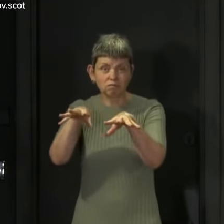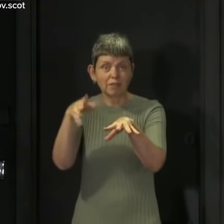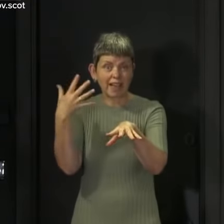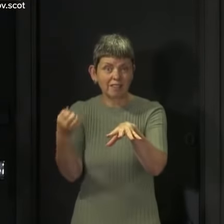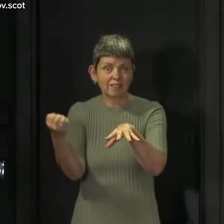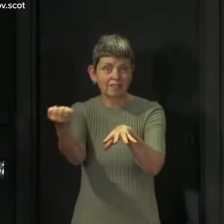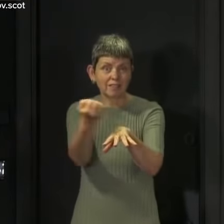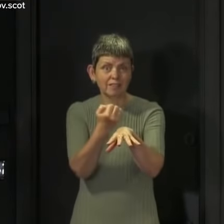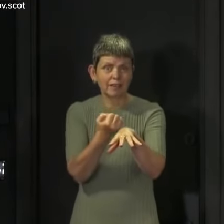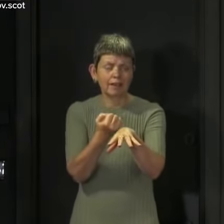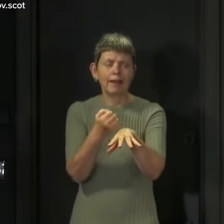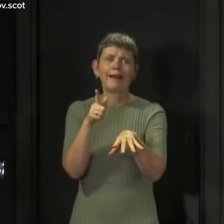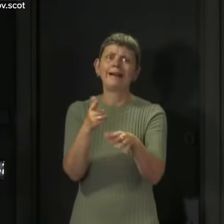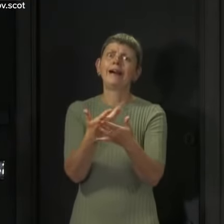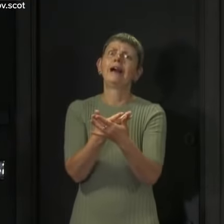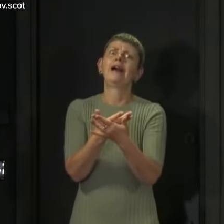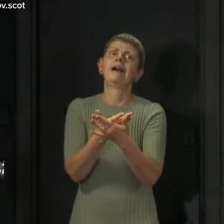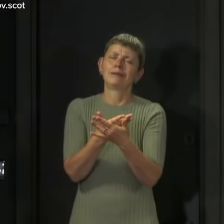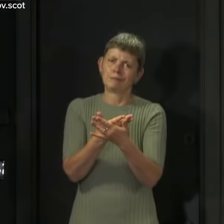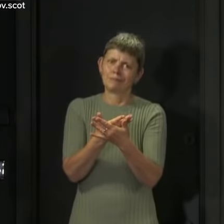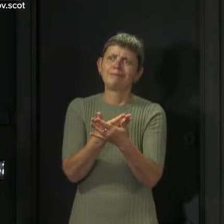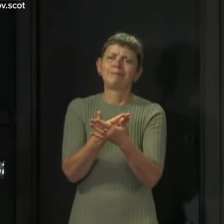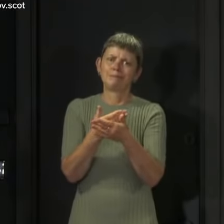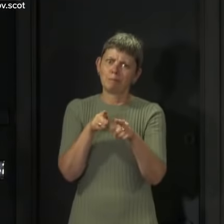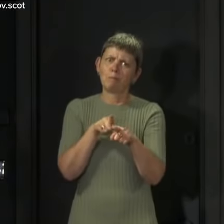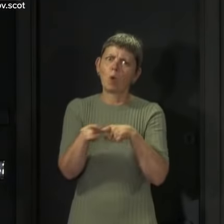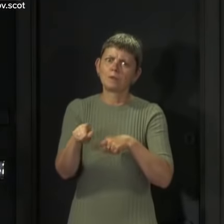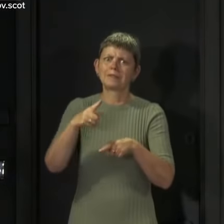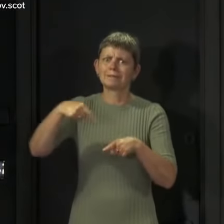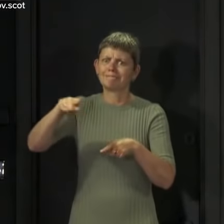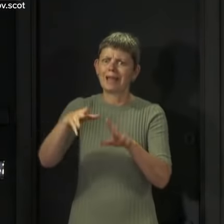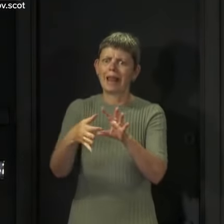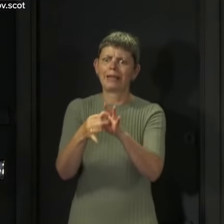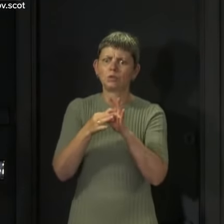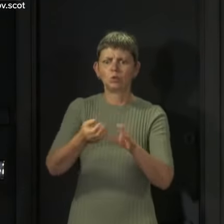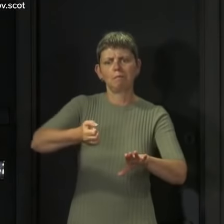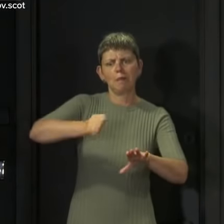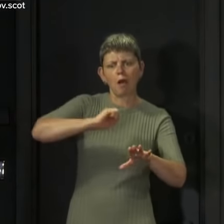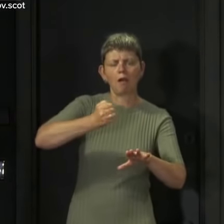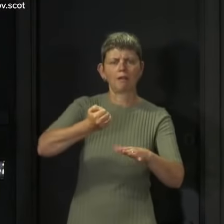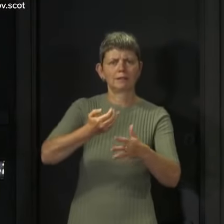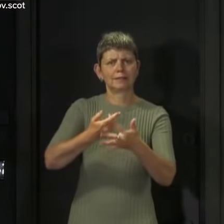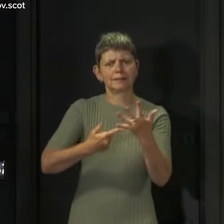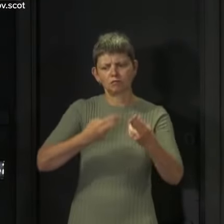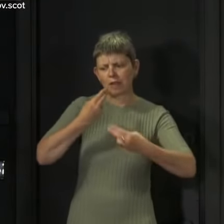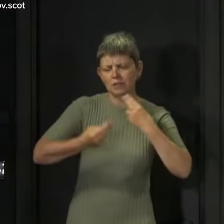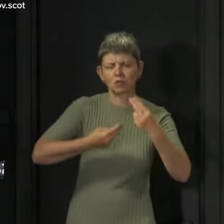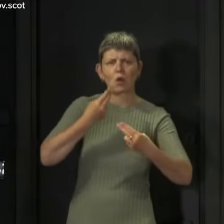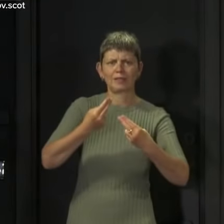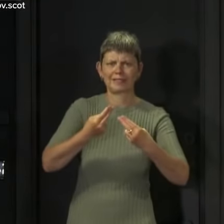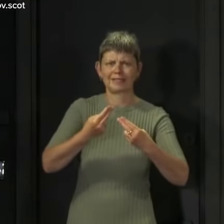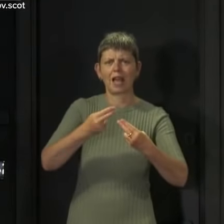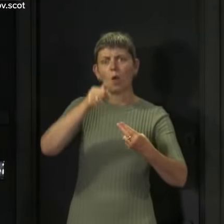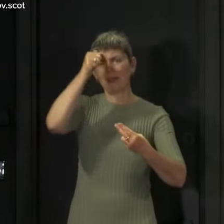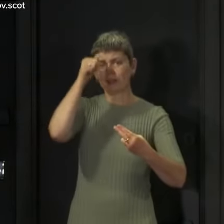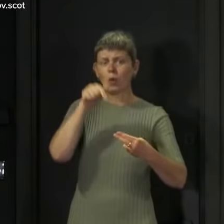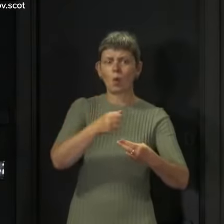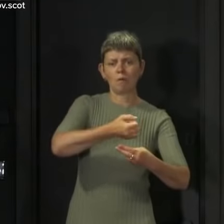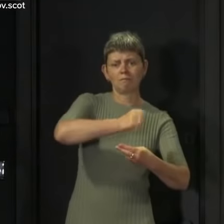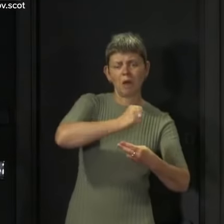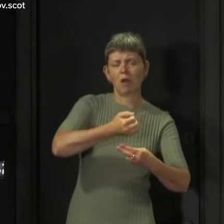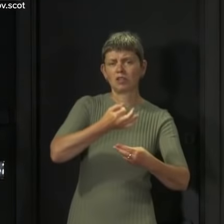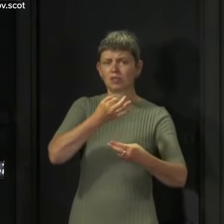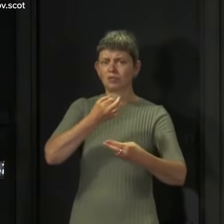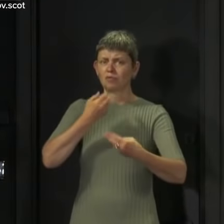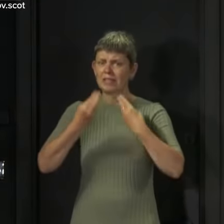many of them is a link to hospitality. We've always known that settings like pubs and restaurants are particularly susceptible to